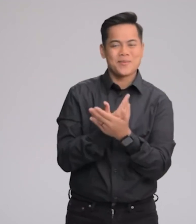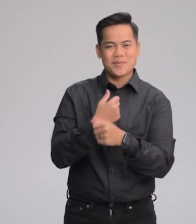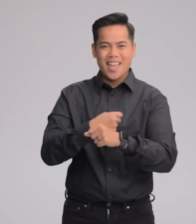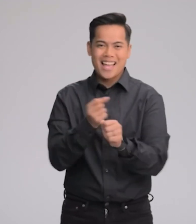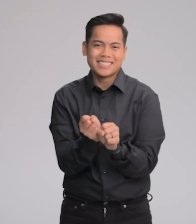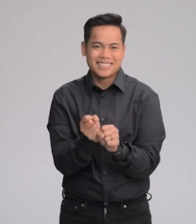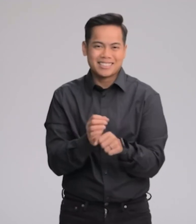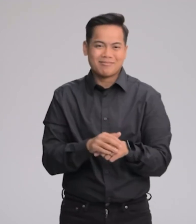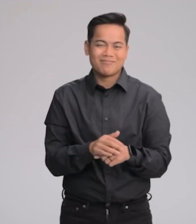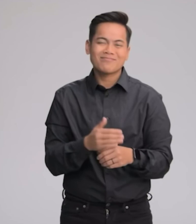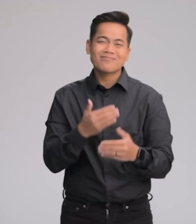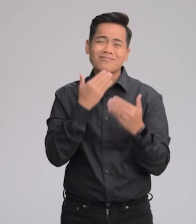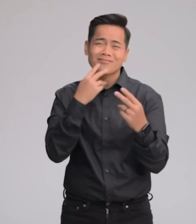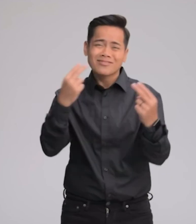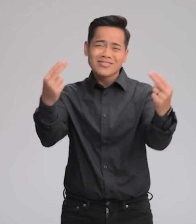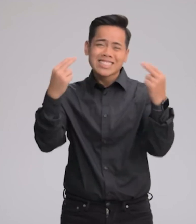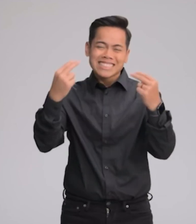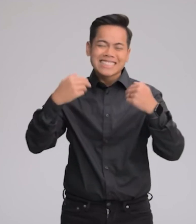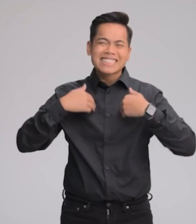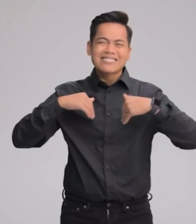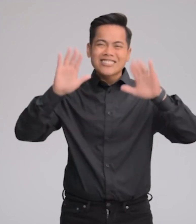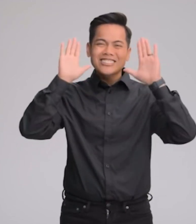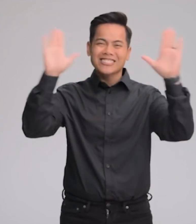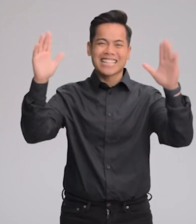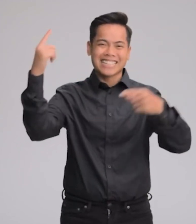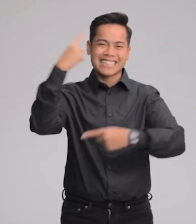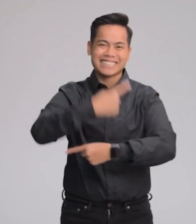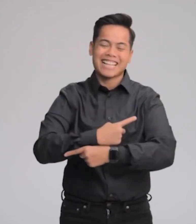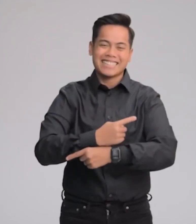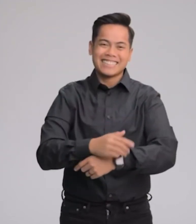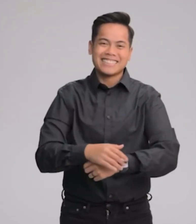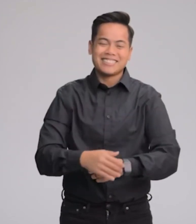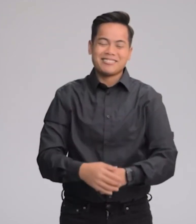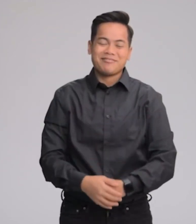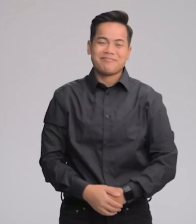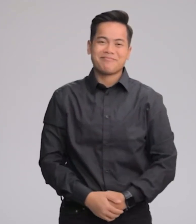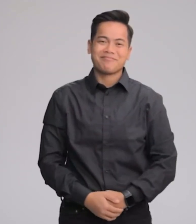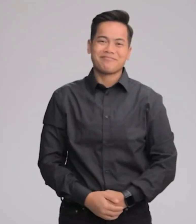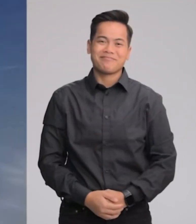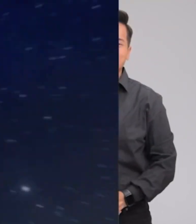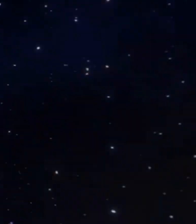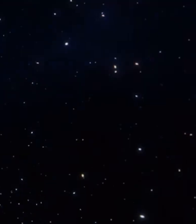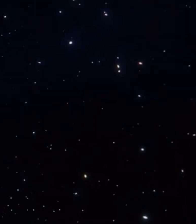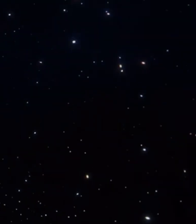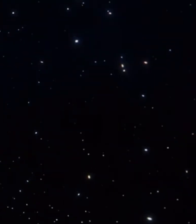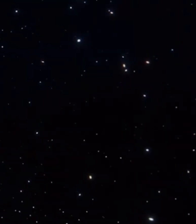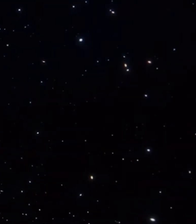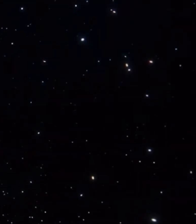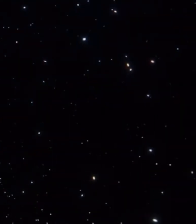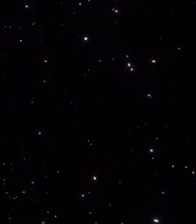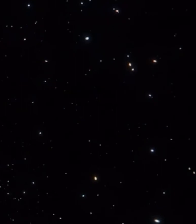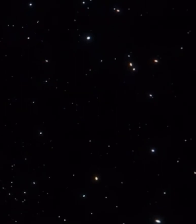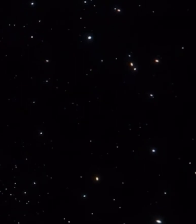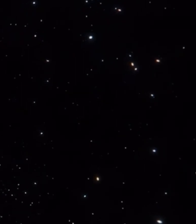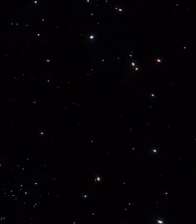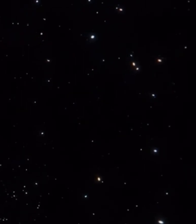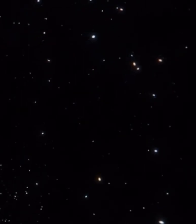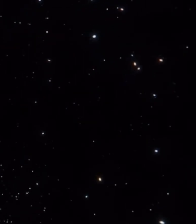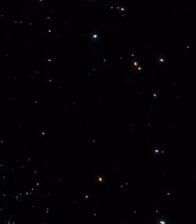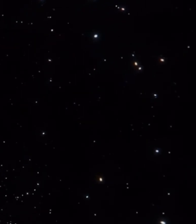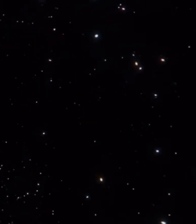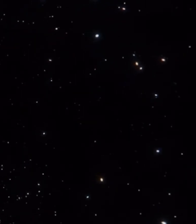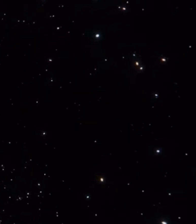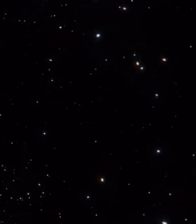you for joining us. Have a great day. Have a great